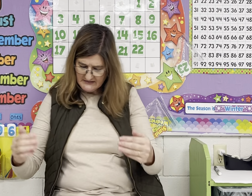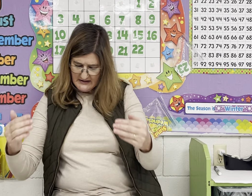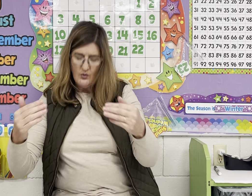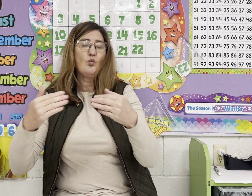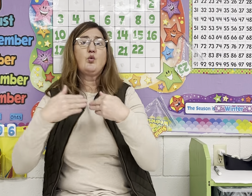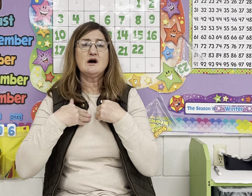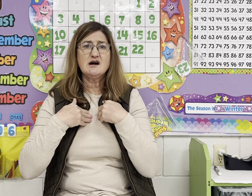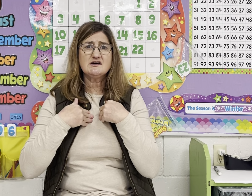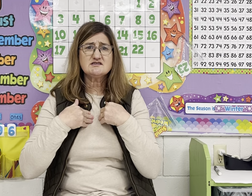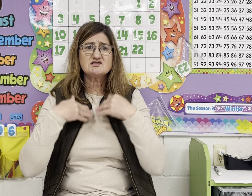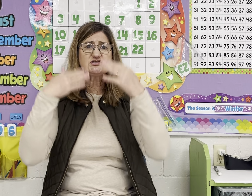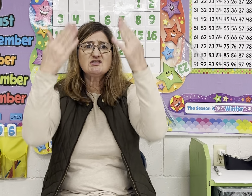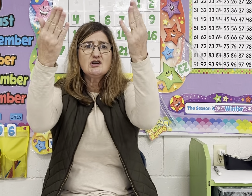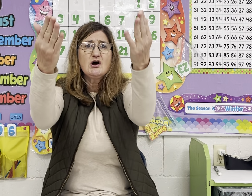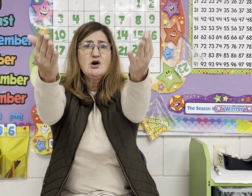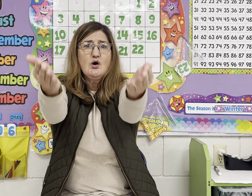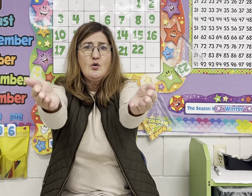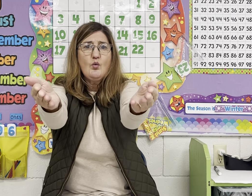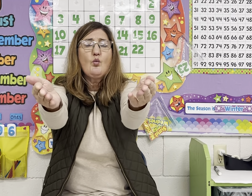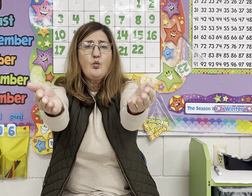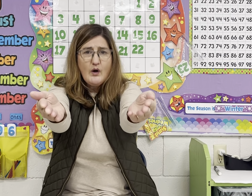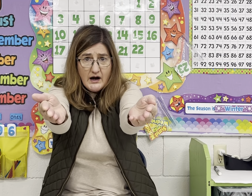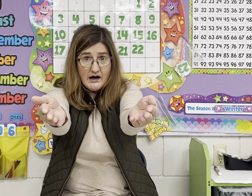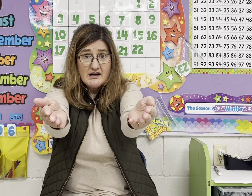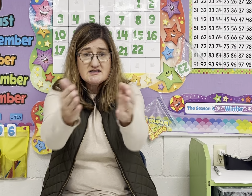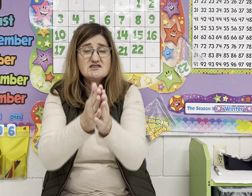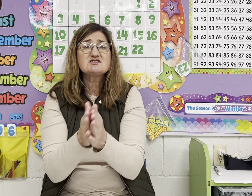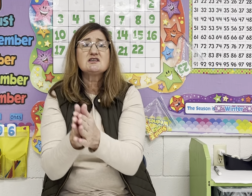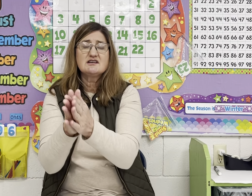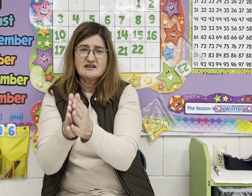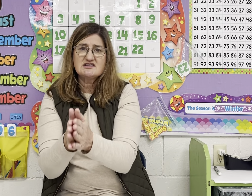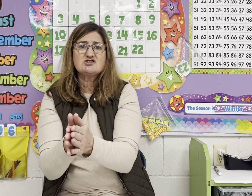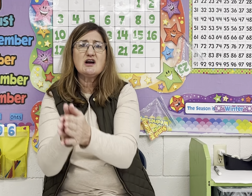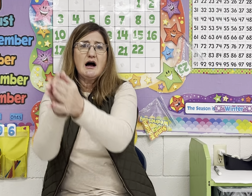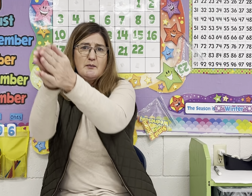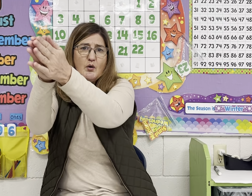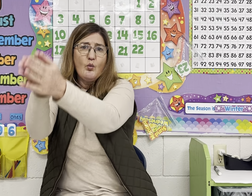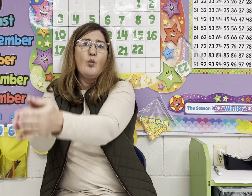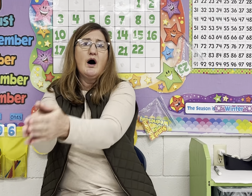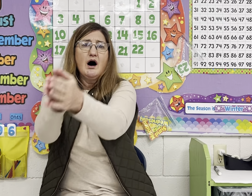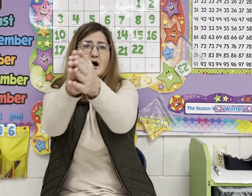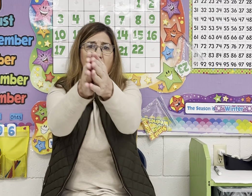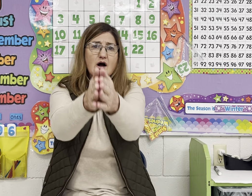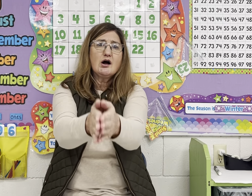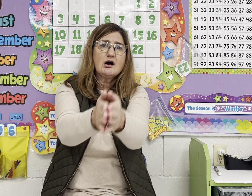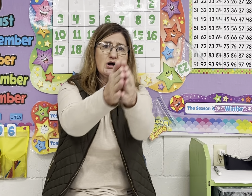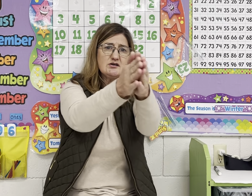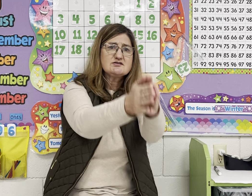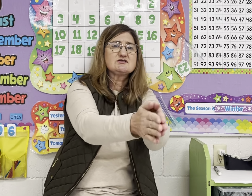Worst. Worst. Let's chop. Worst.